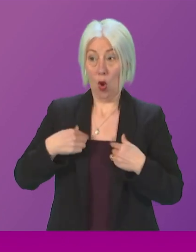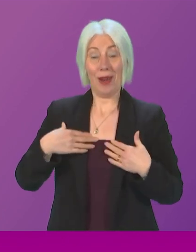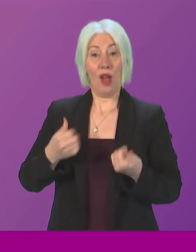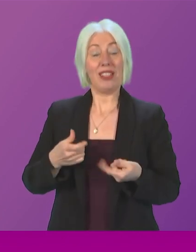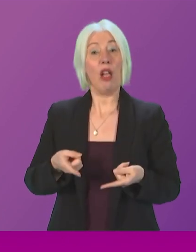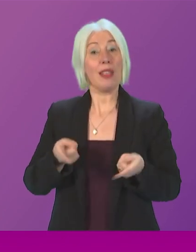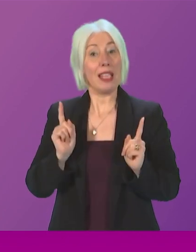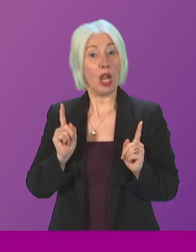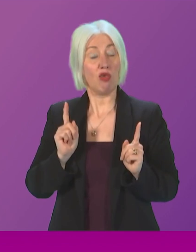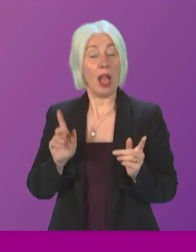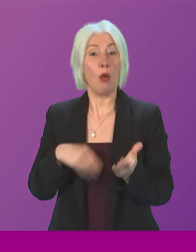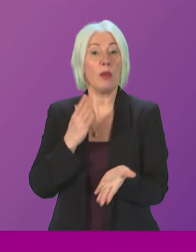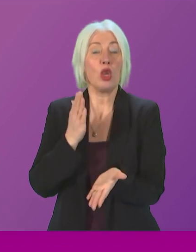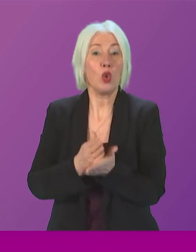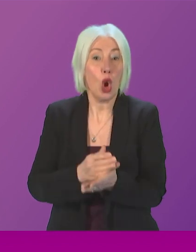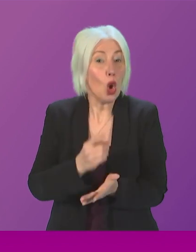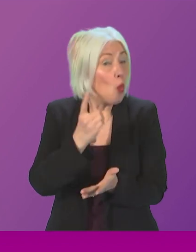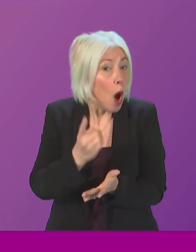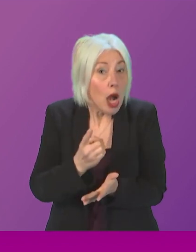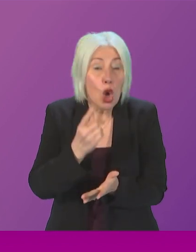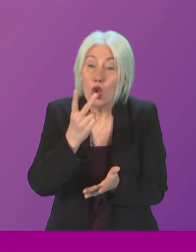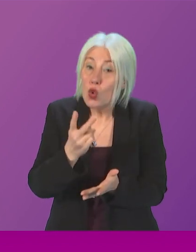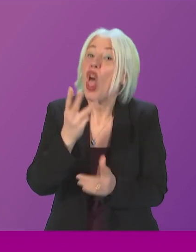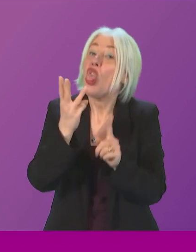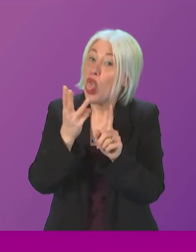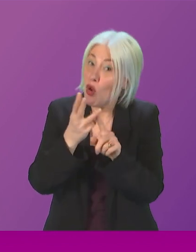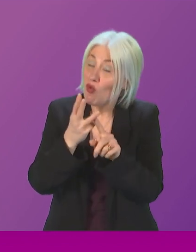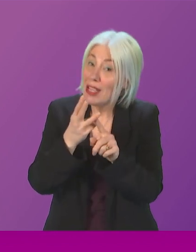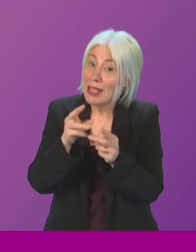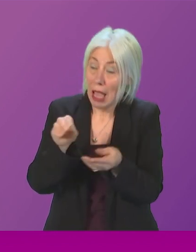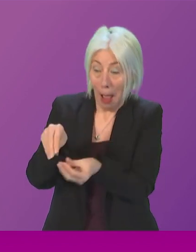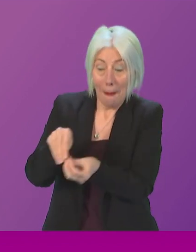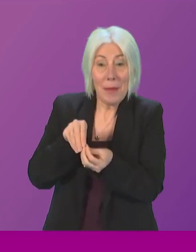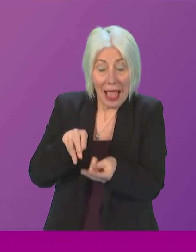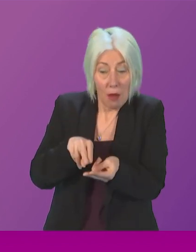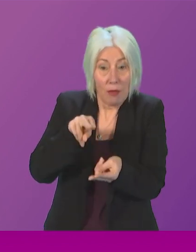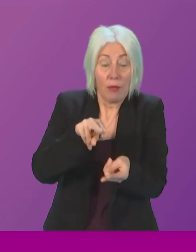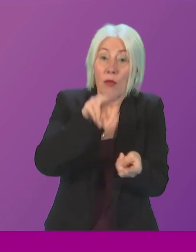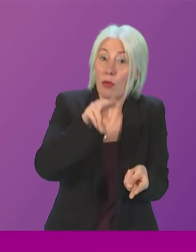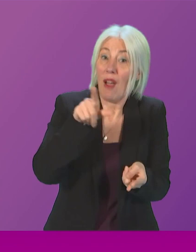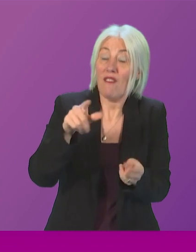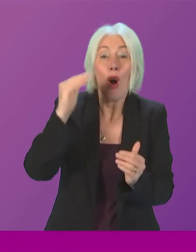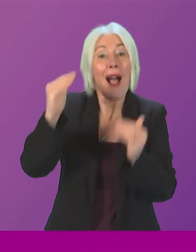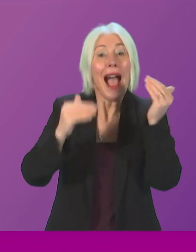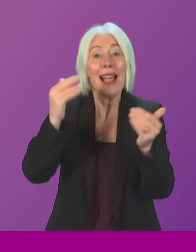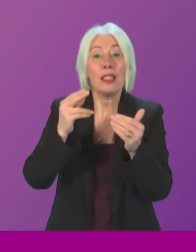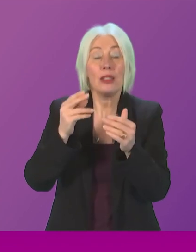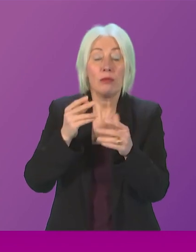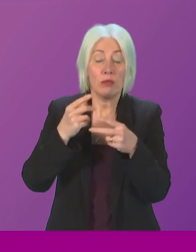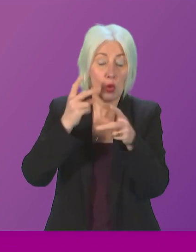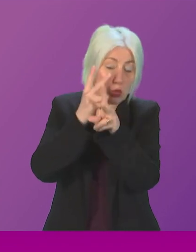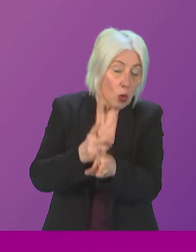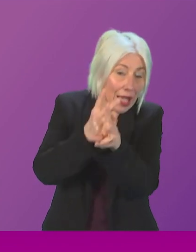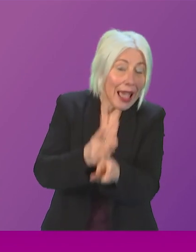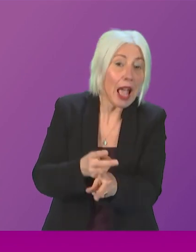to make sure that there was not just one, not just two, but three pay uplifts for our adult social care workers. And we want to go